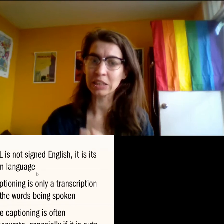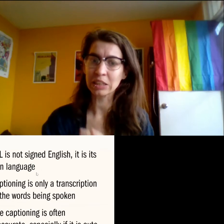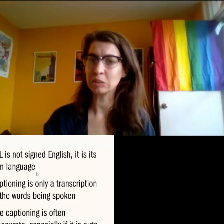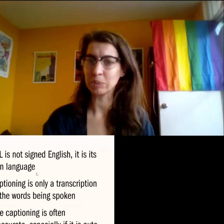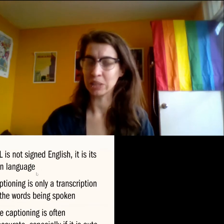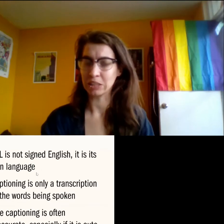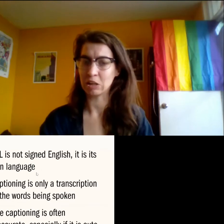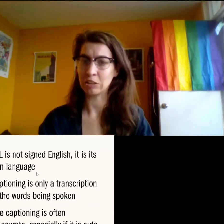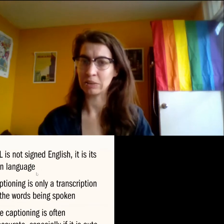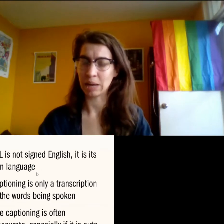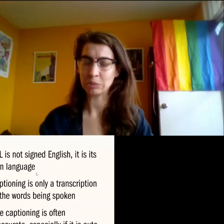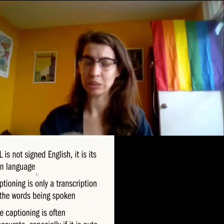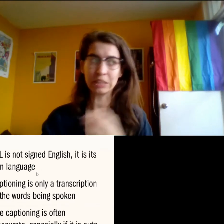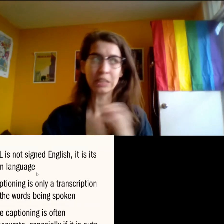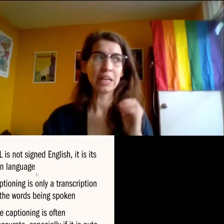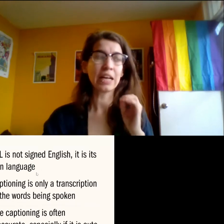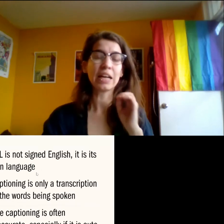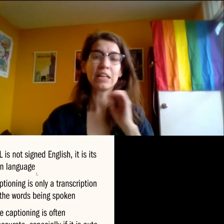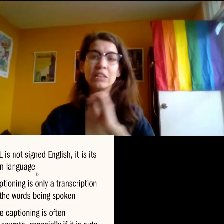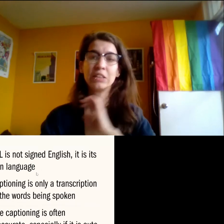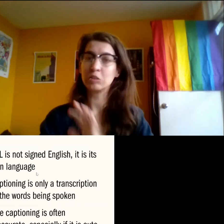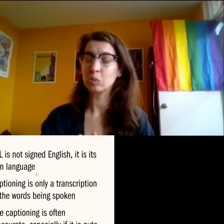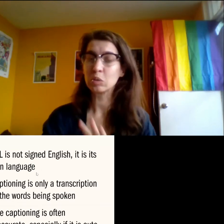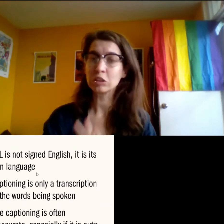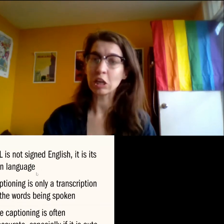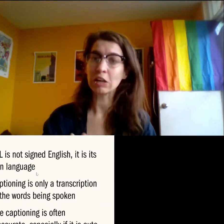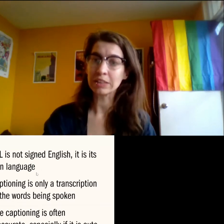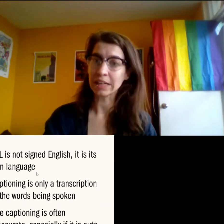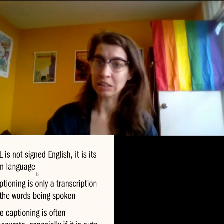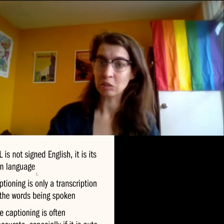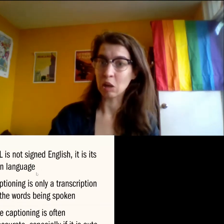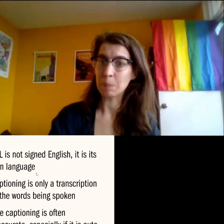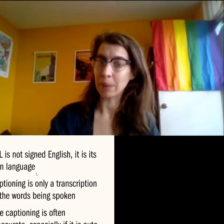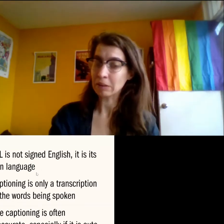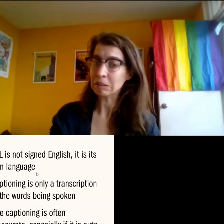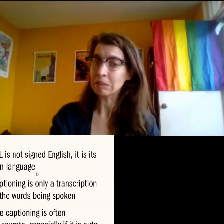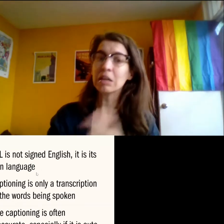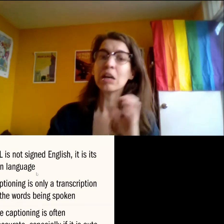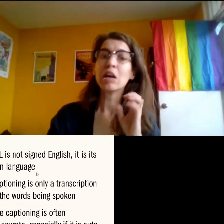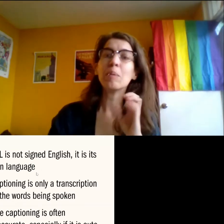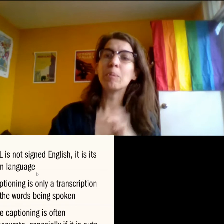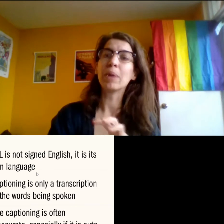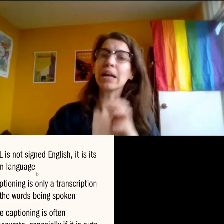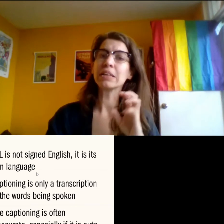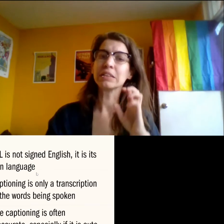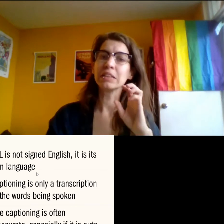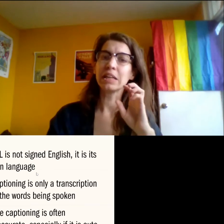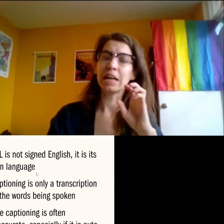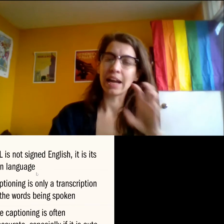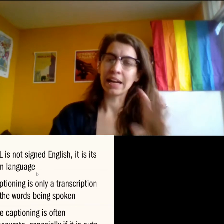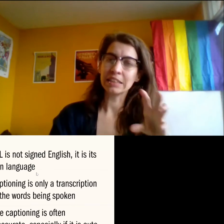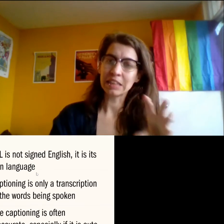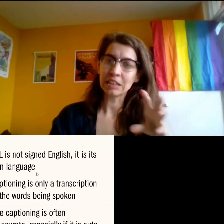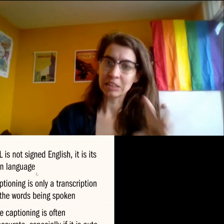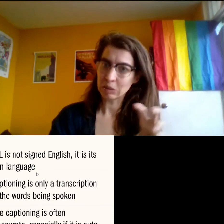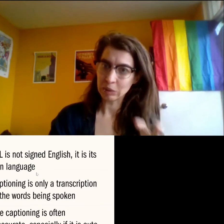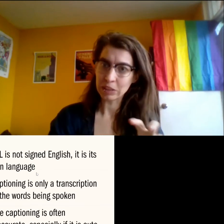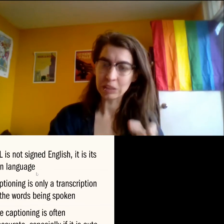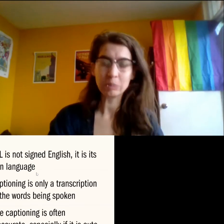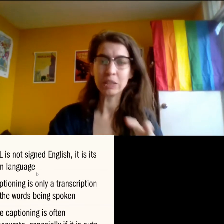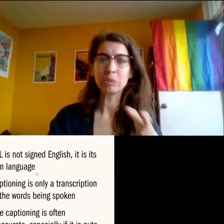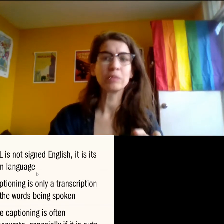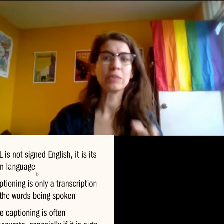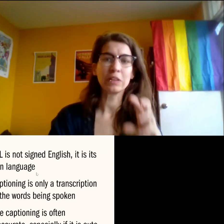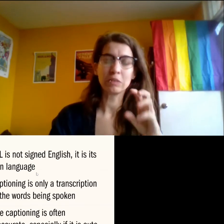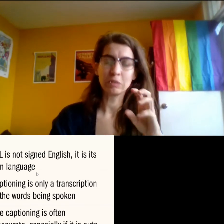when it's being auto captioned. The tools are getting a lot better, but ASL is still